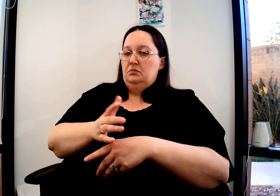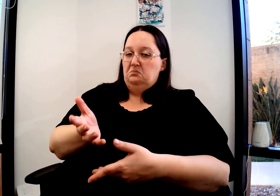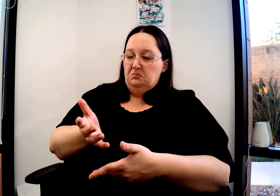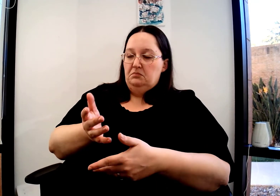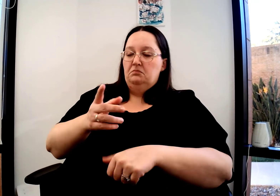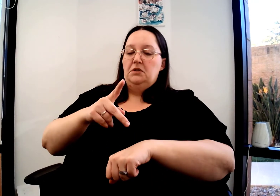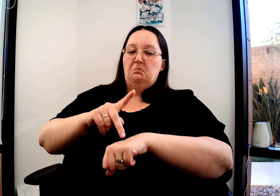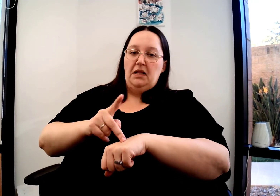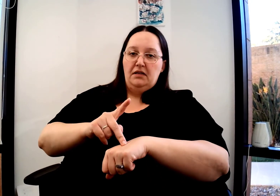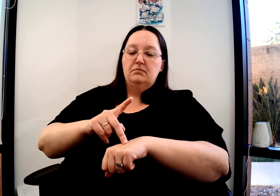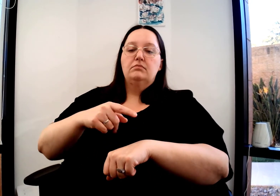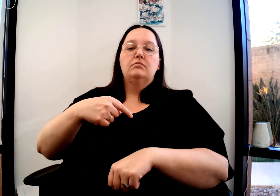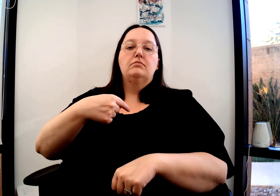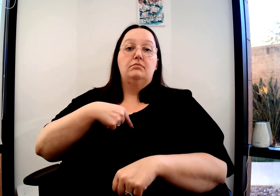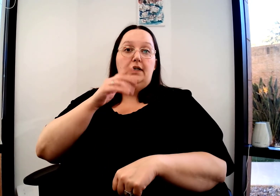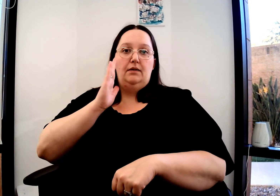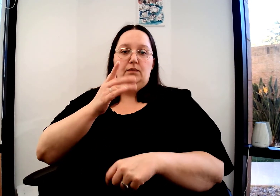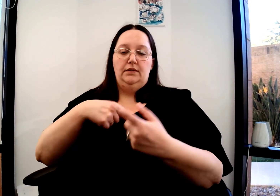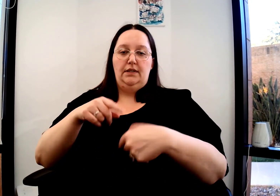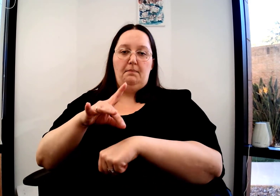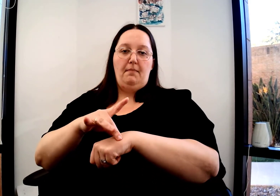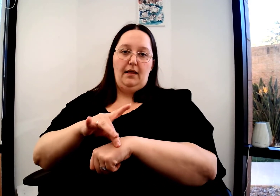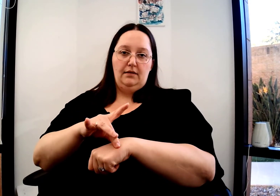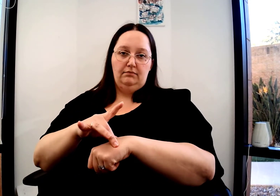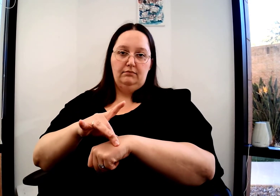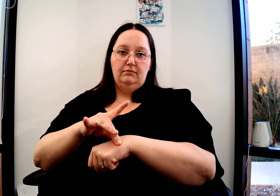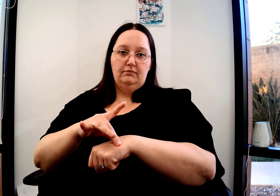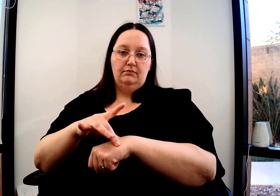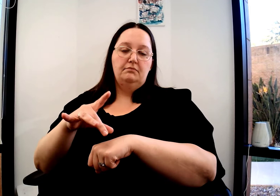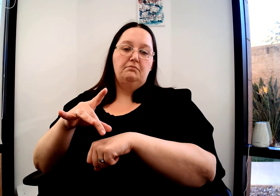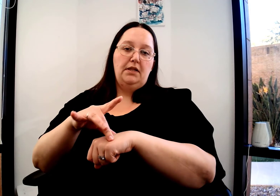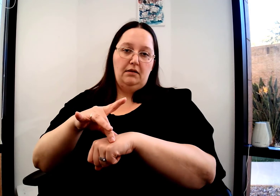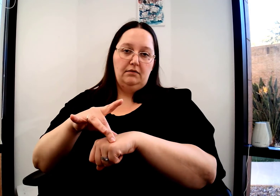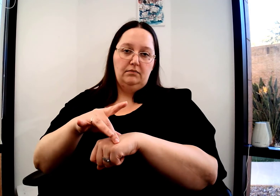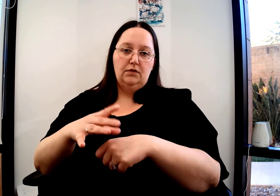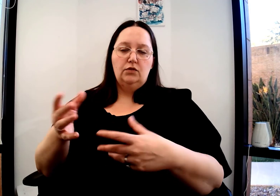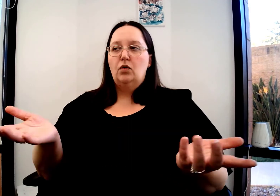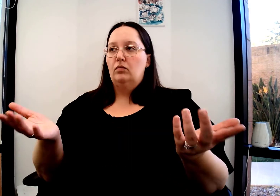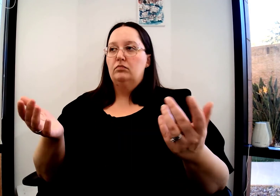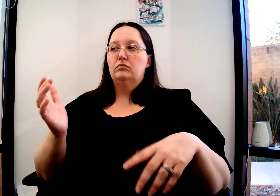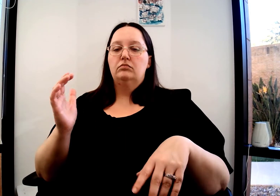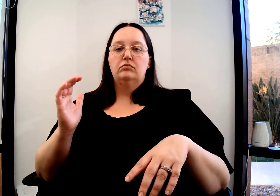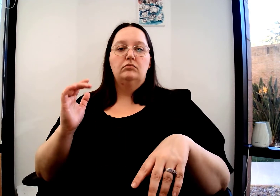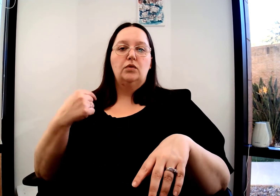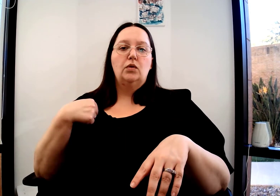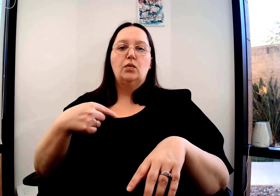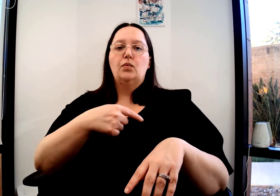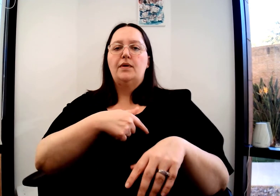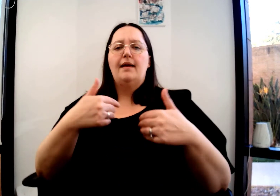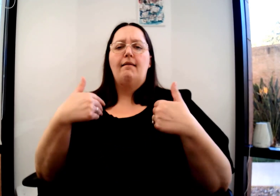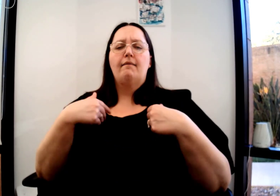This is more of an English initialized sign. I sign it with this 8 as if I was pinching.